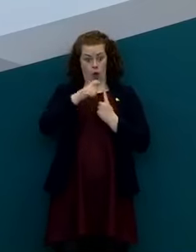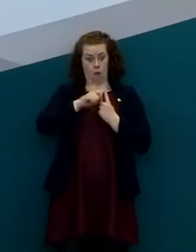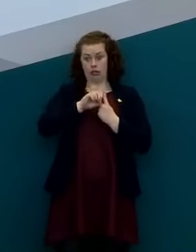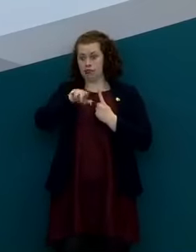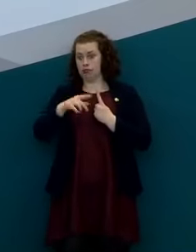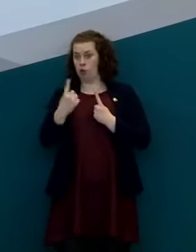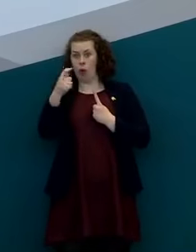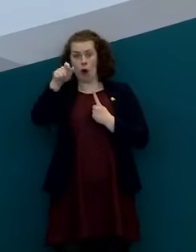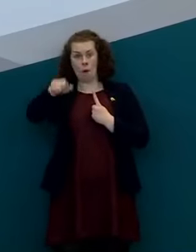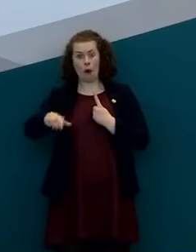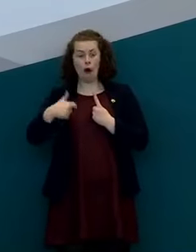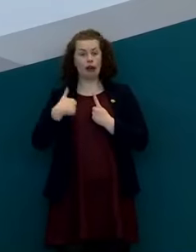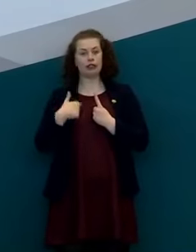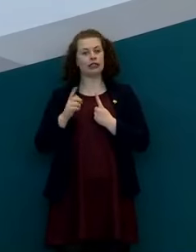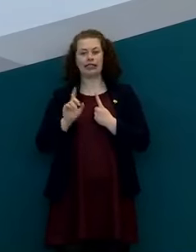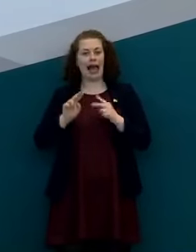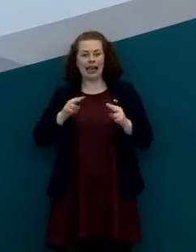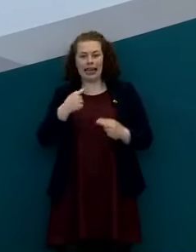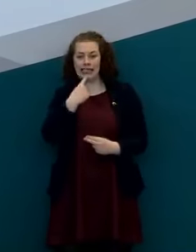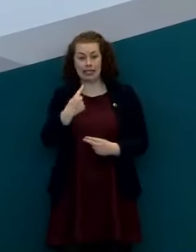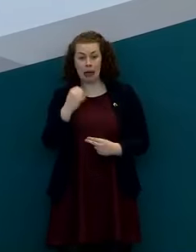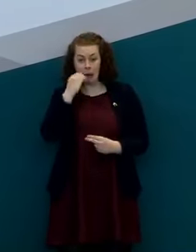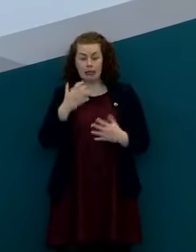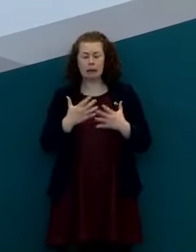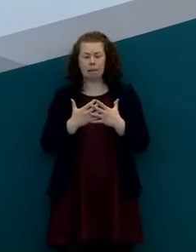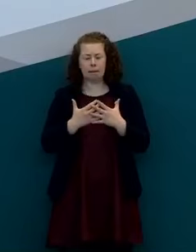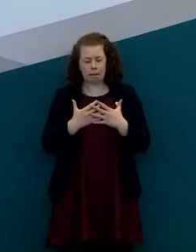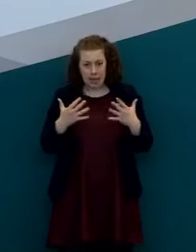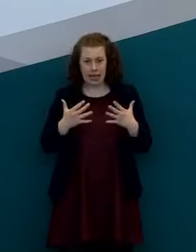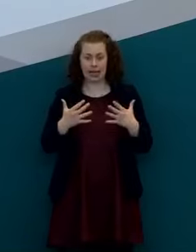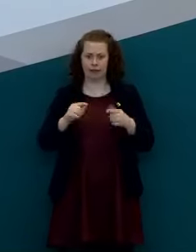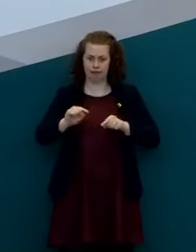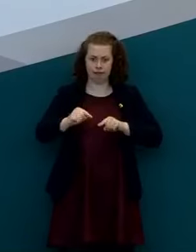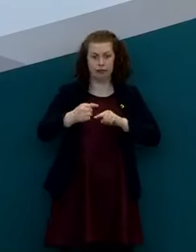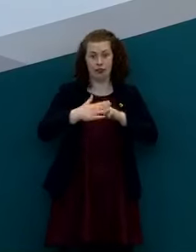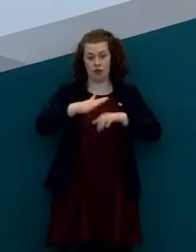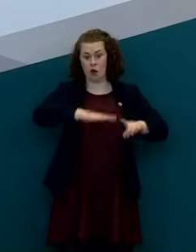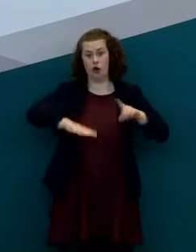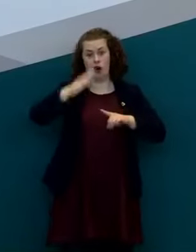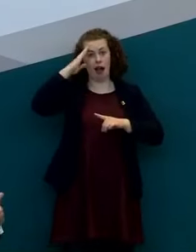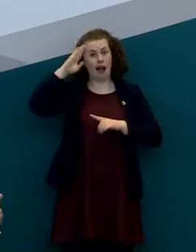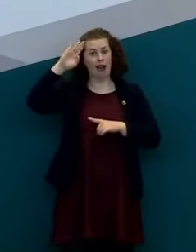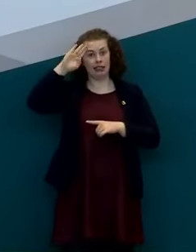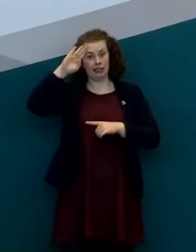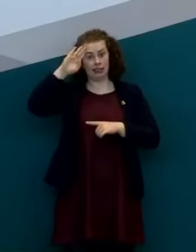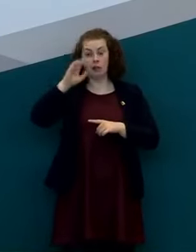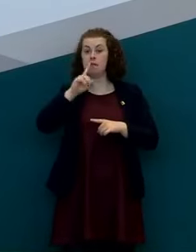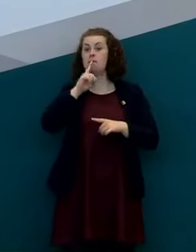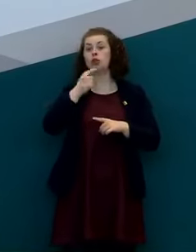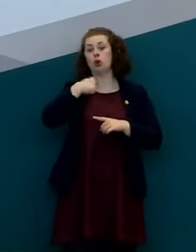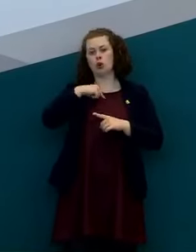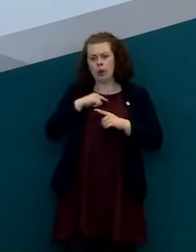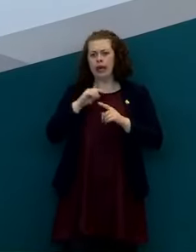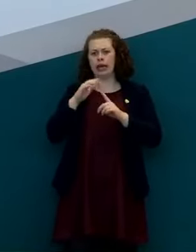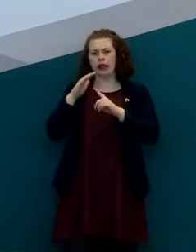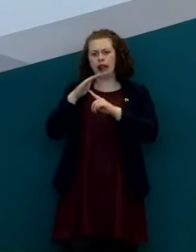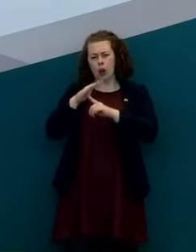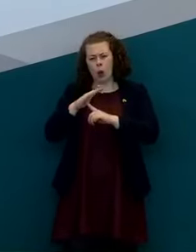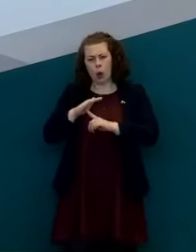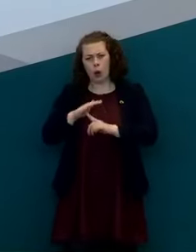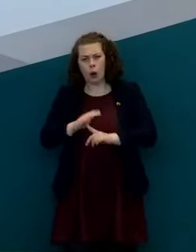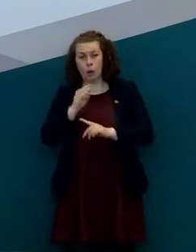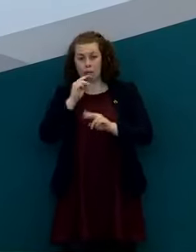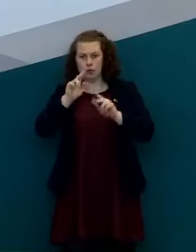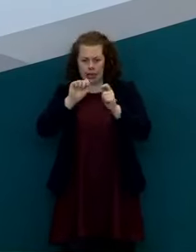it's a huge challenge for the irish population as we're seeing them getting towards that number we can rerun the models with these